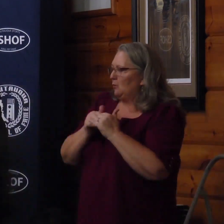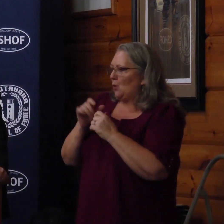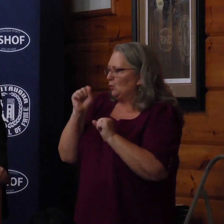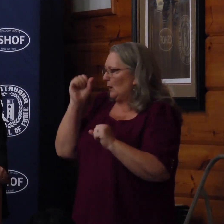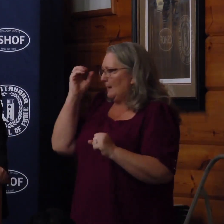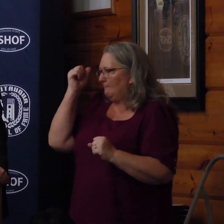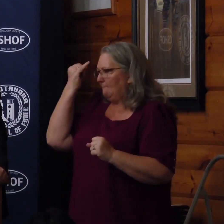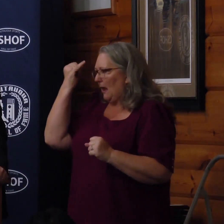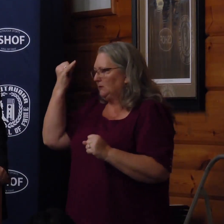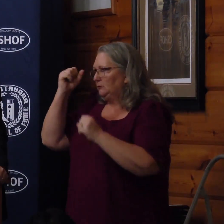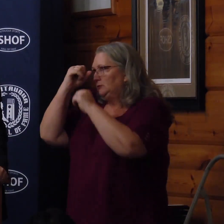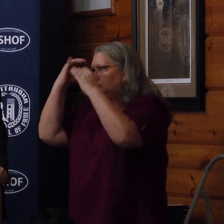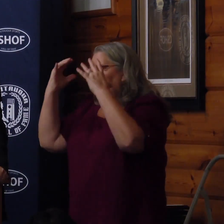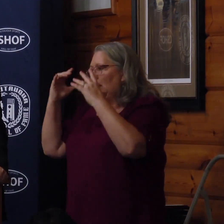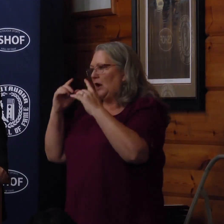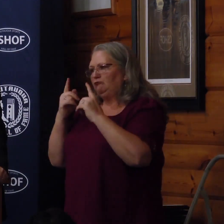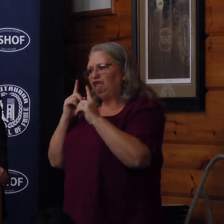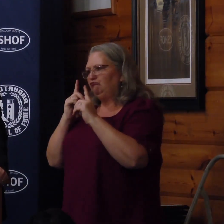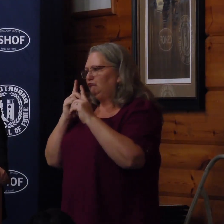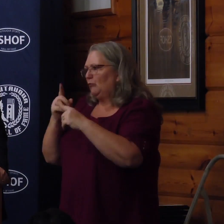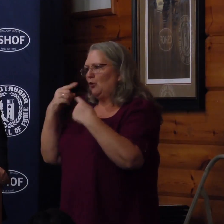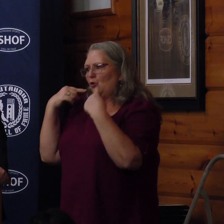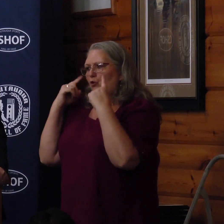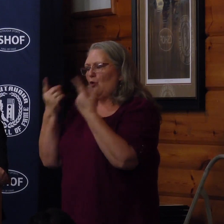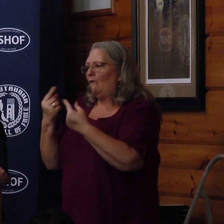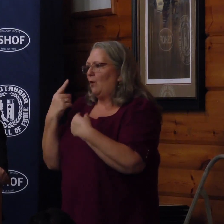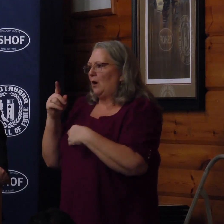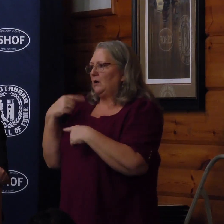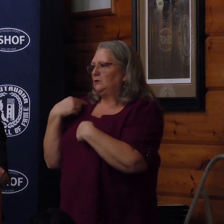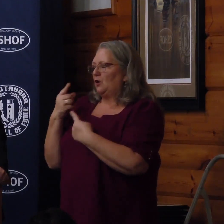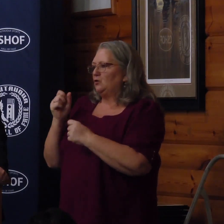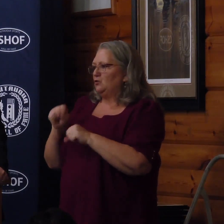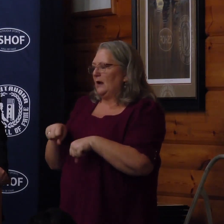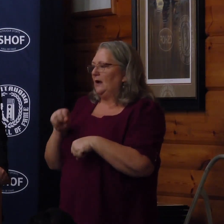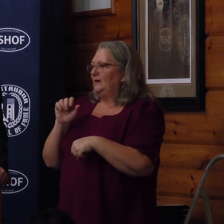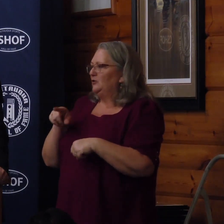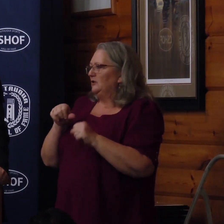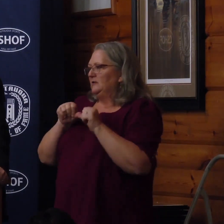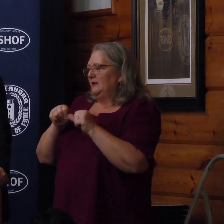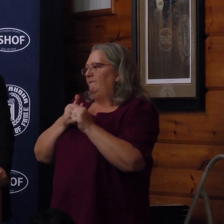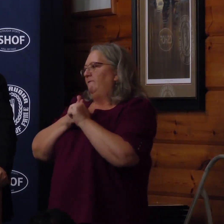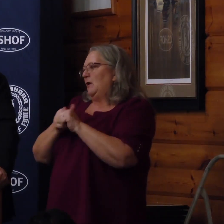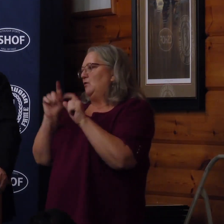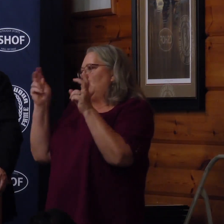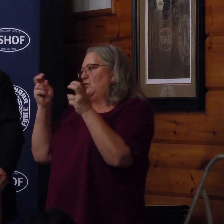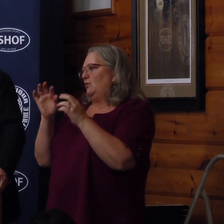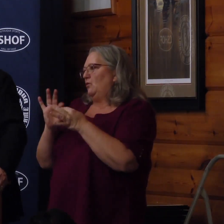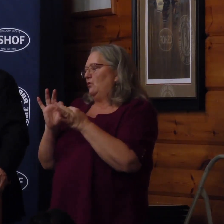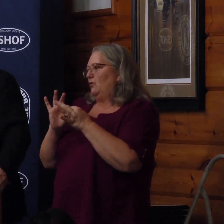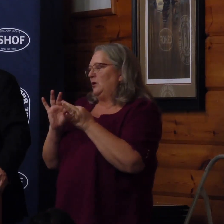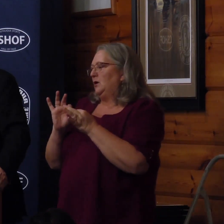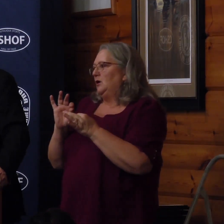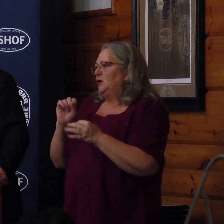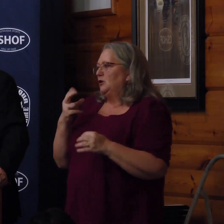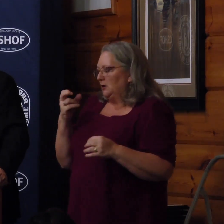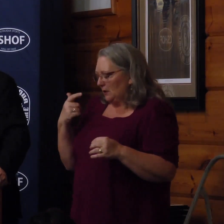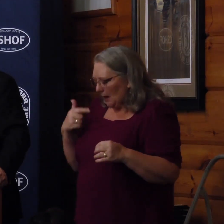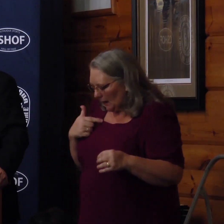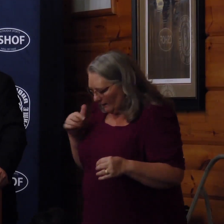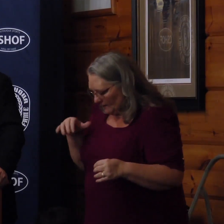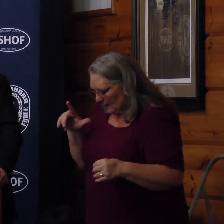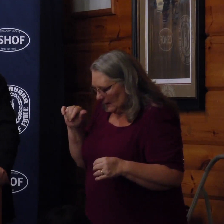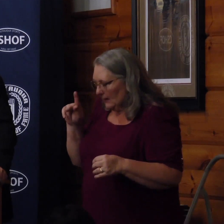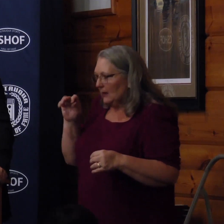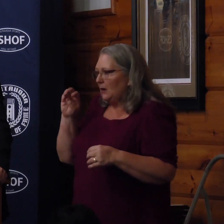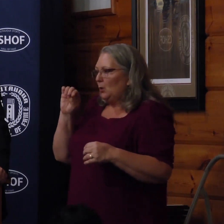and go for it as long as you can. And Cheryl lives by these words to this very day. Cheryl lives in Lakewood,